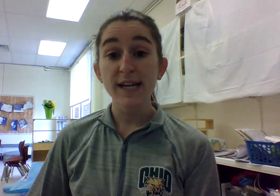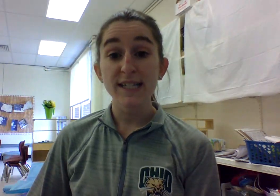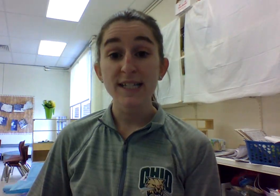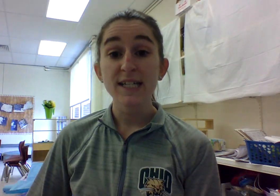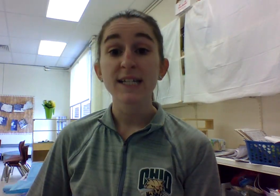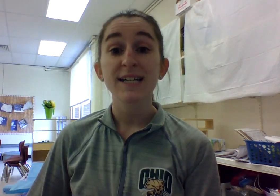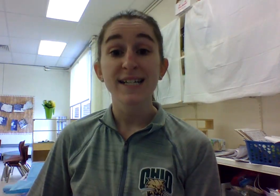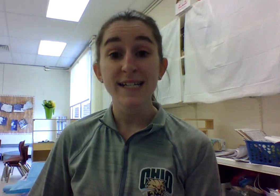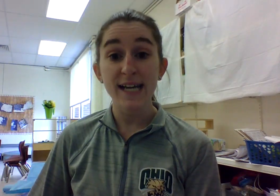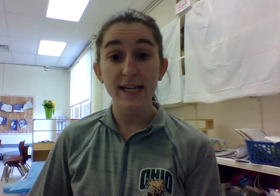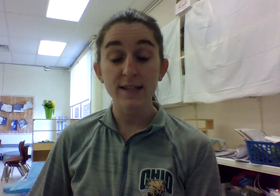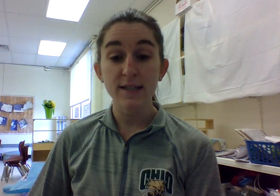Sweet, neat.